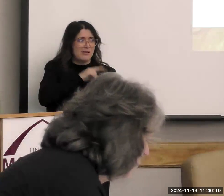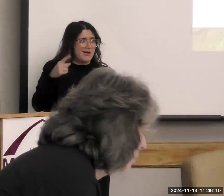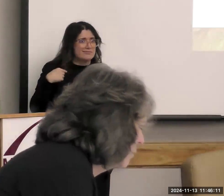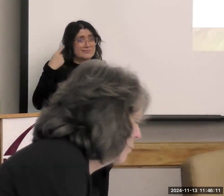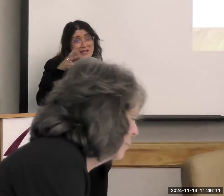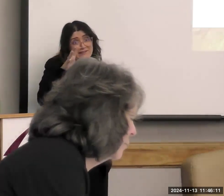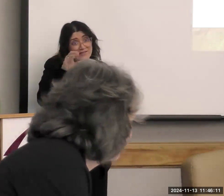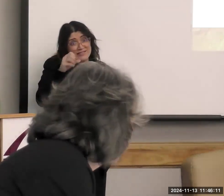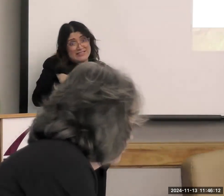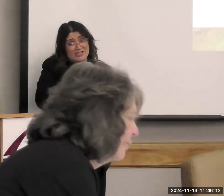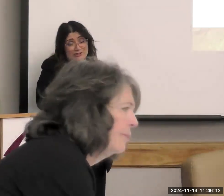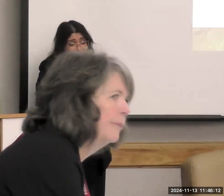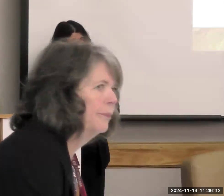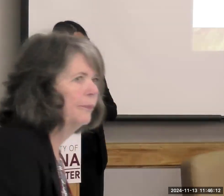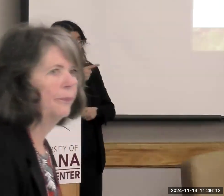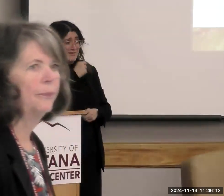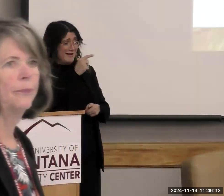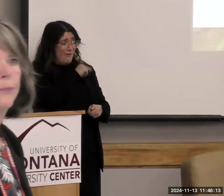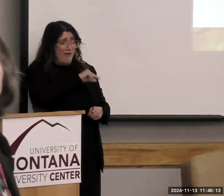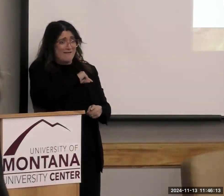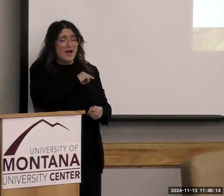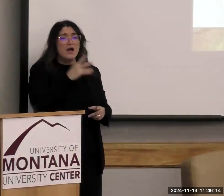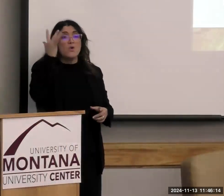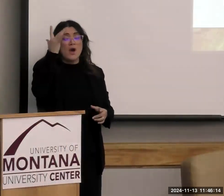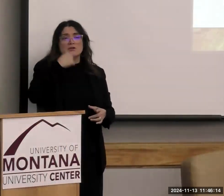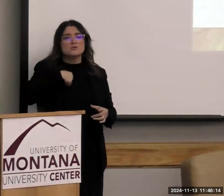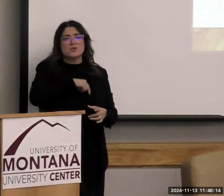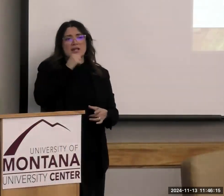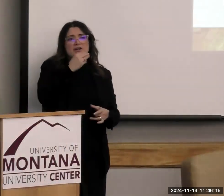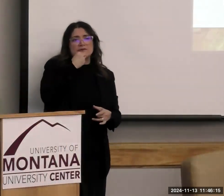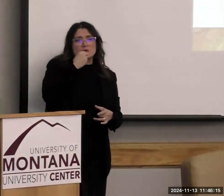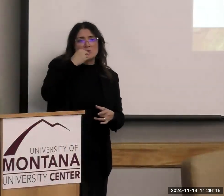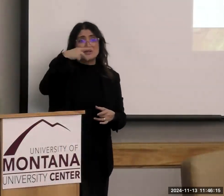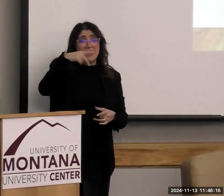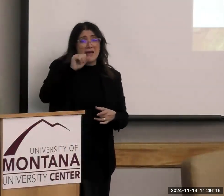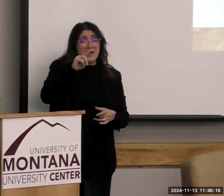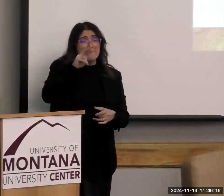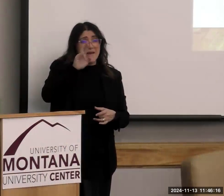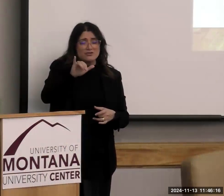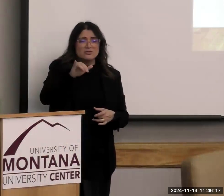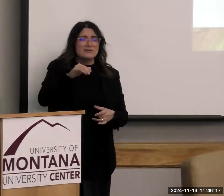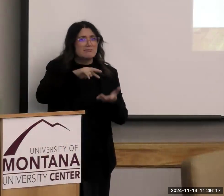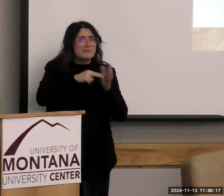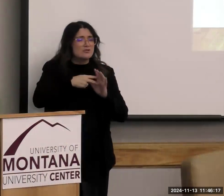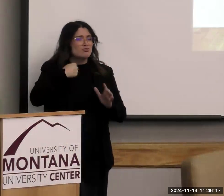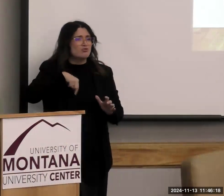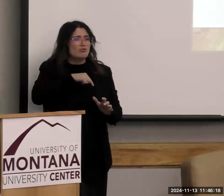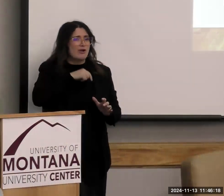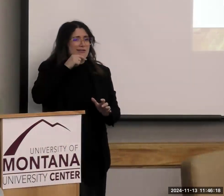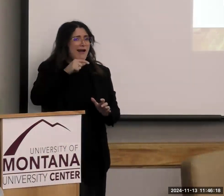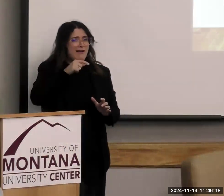because we're not a food pantry, we're not eligible for those services anymore for the